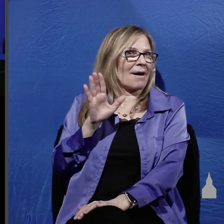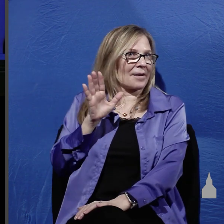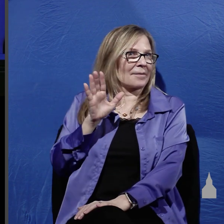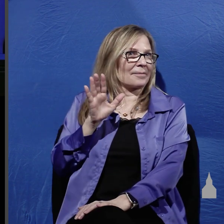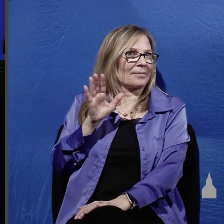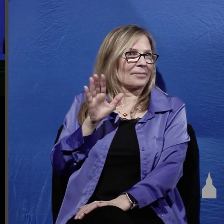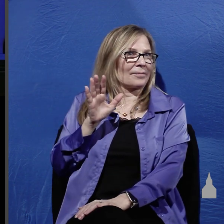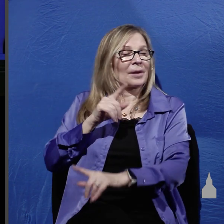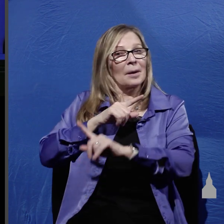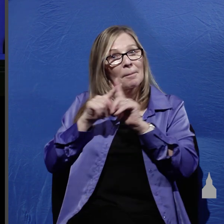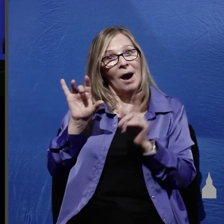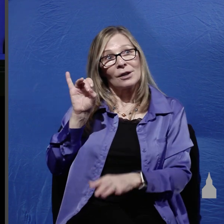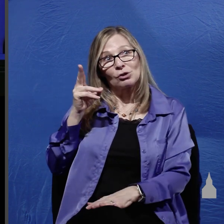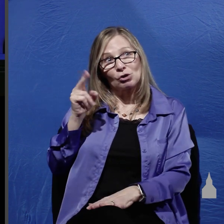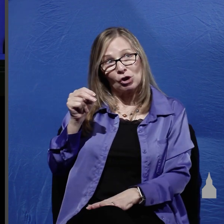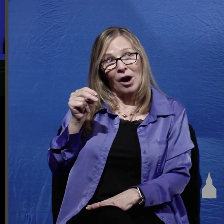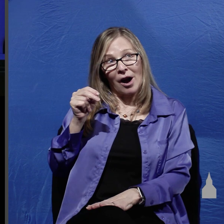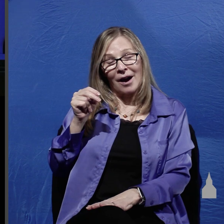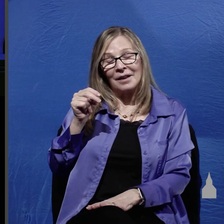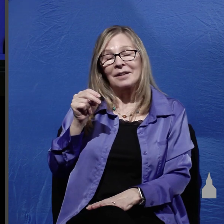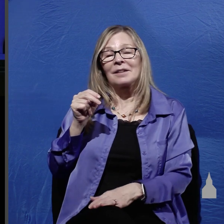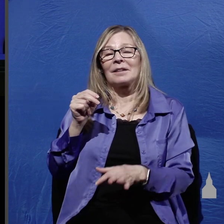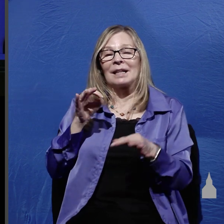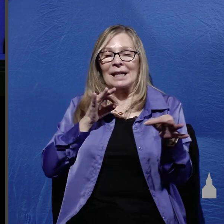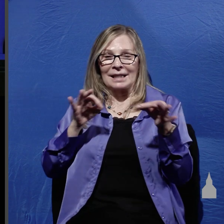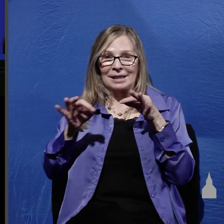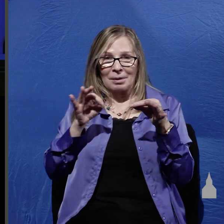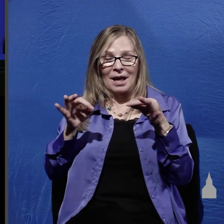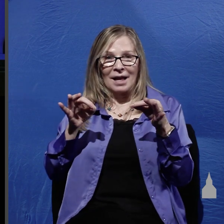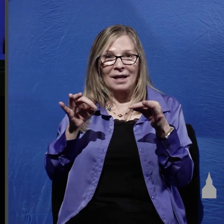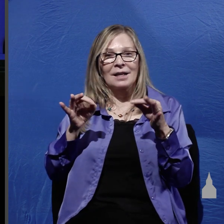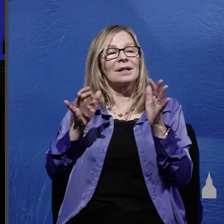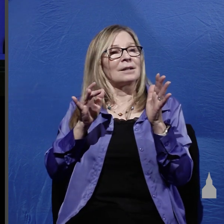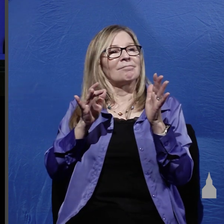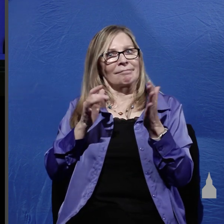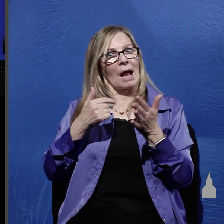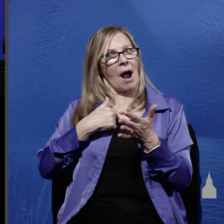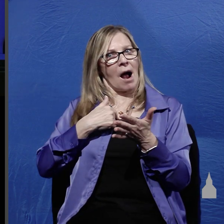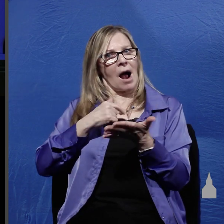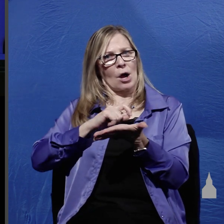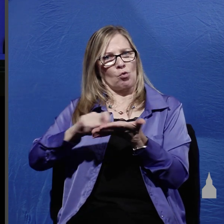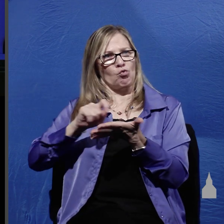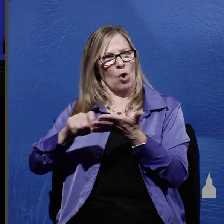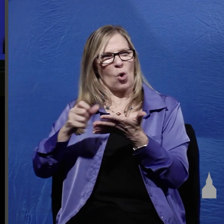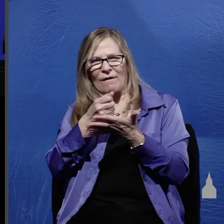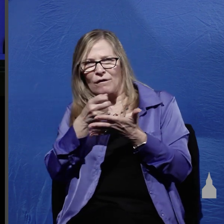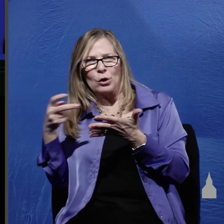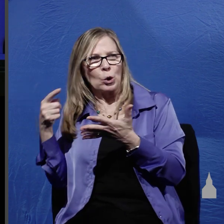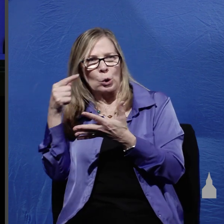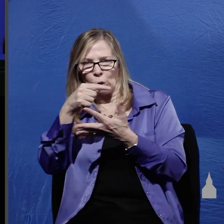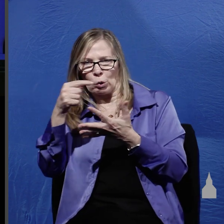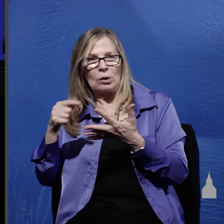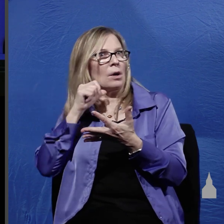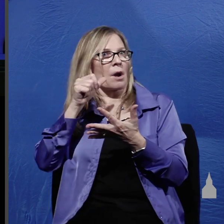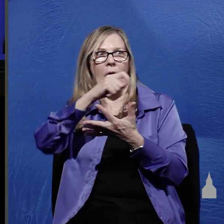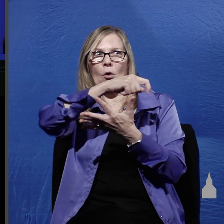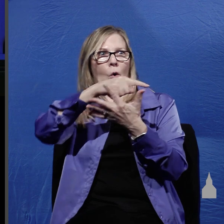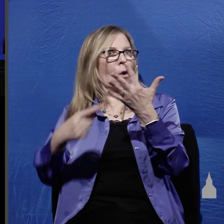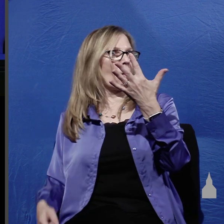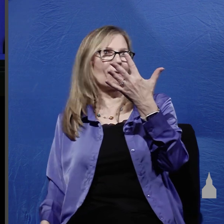he has chosen and we know it was by the Holy Spirit he has chosen to write about a few of these signs not all of them just a few of them